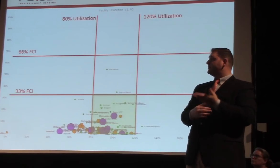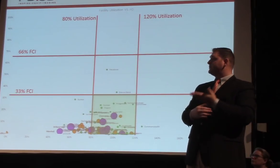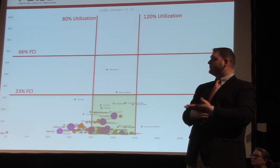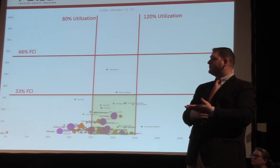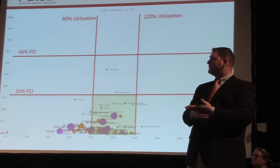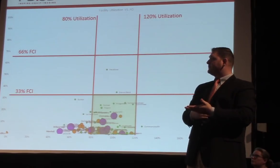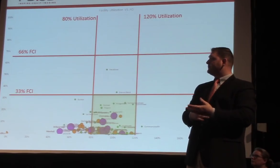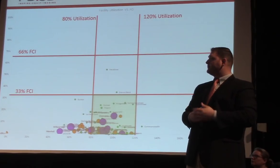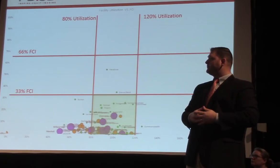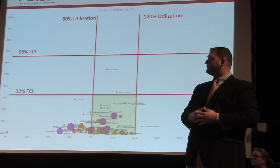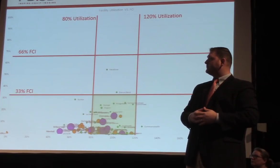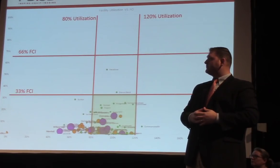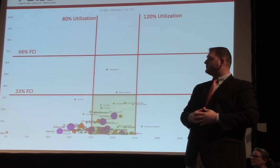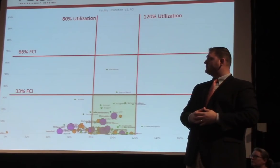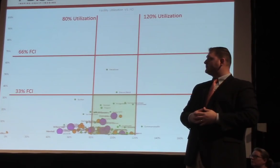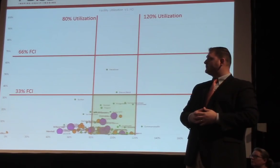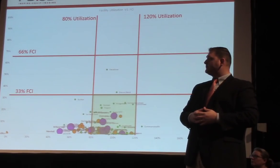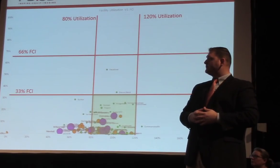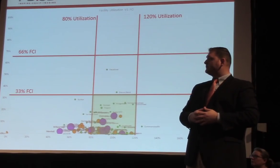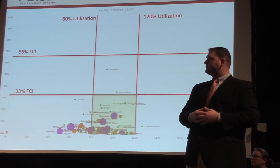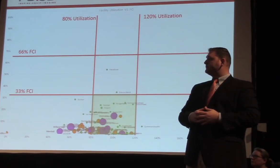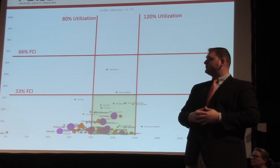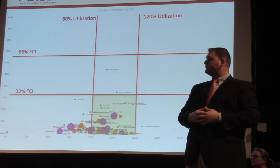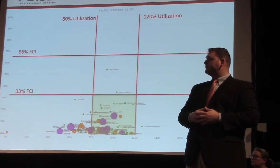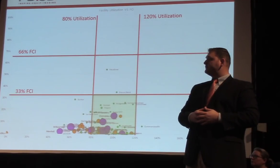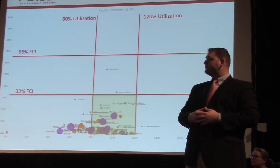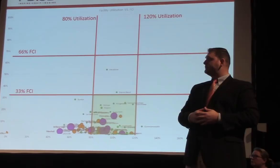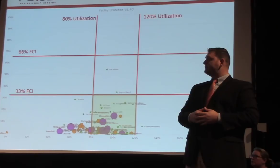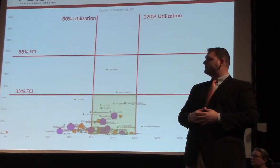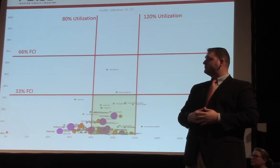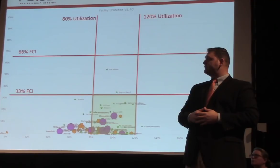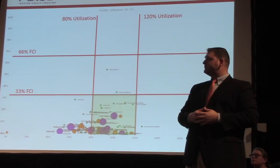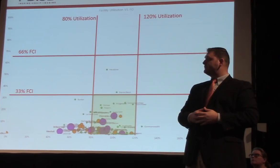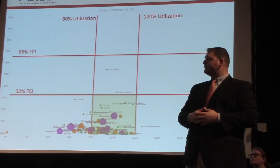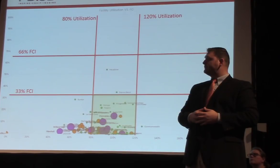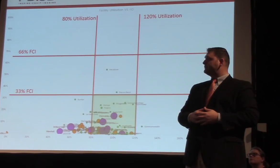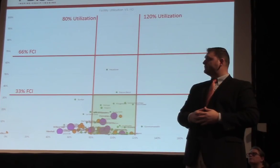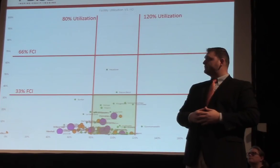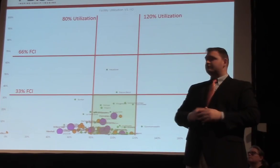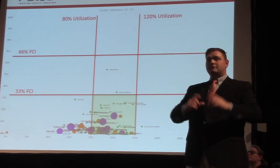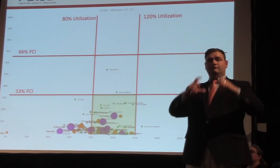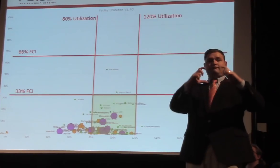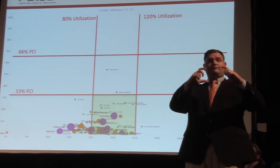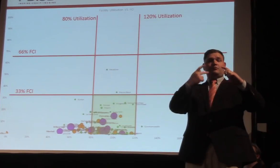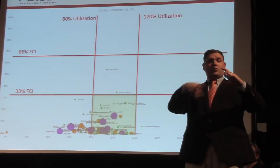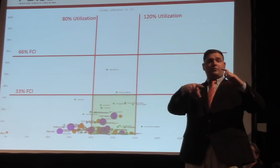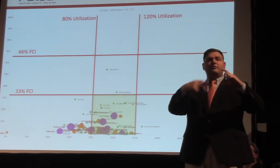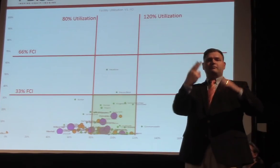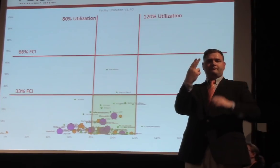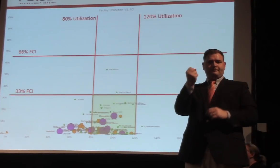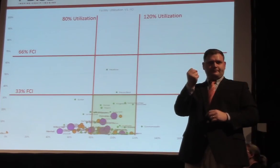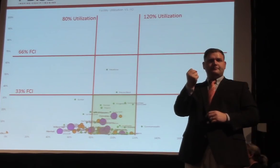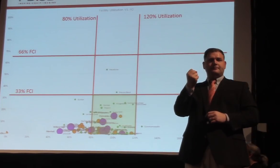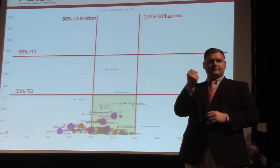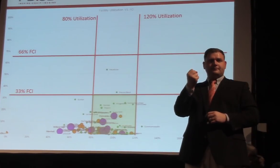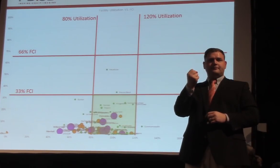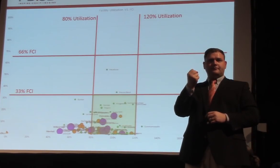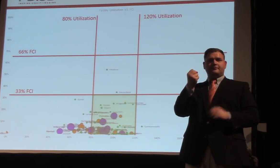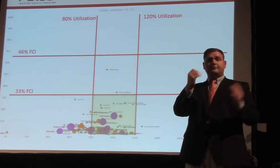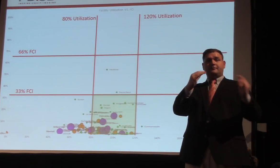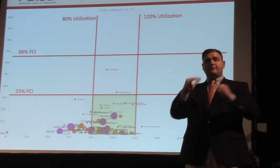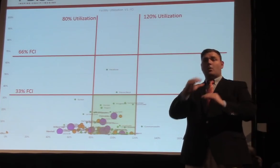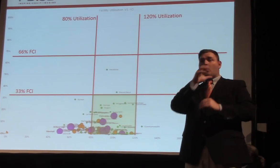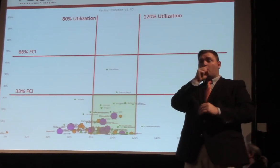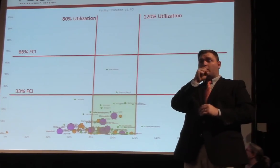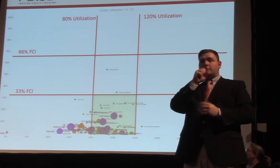design here is that all the high schools are denoted by the big purple circles. The middle schools